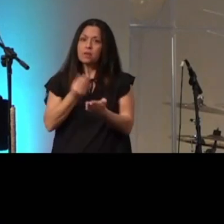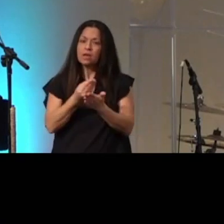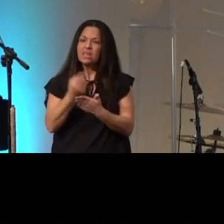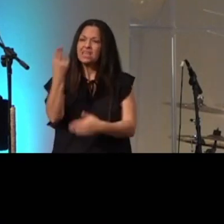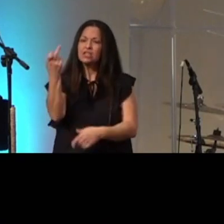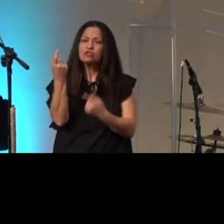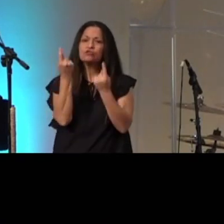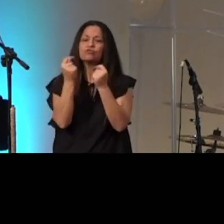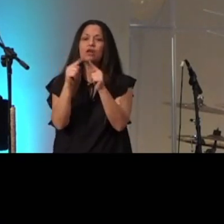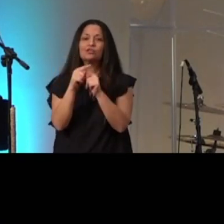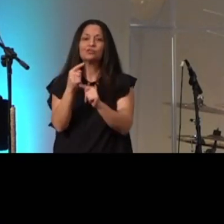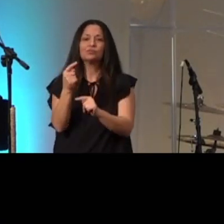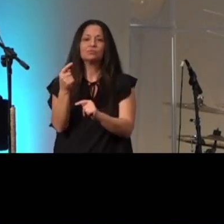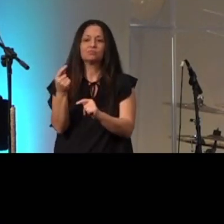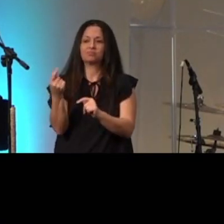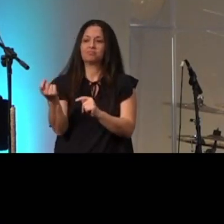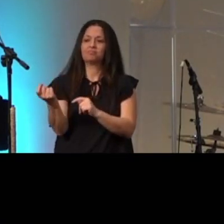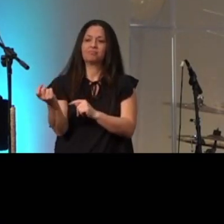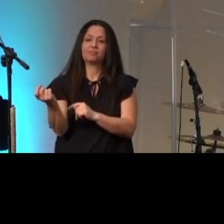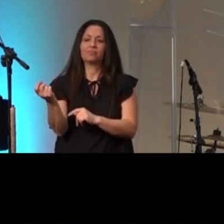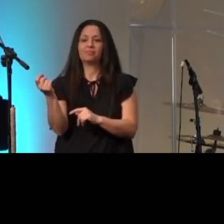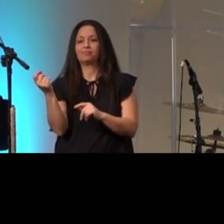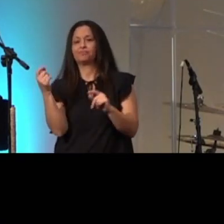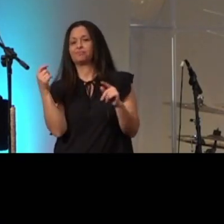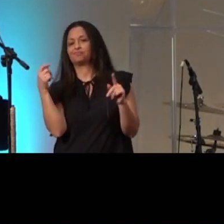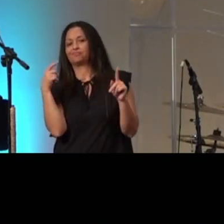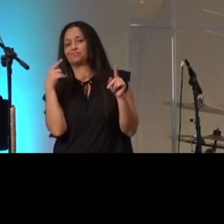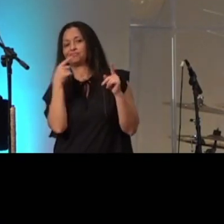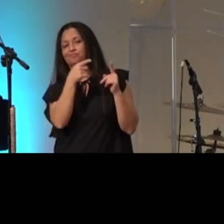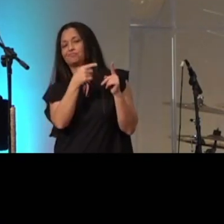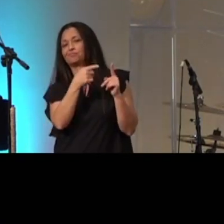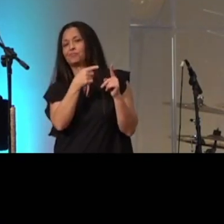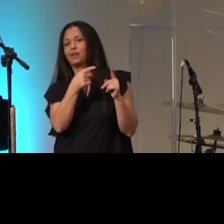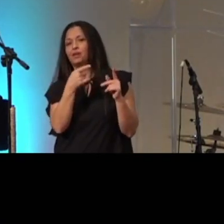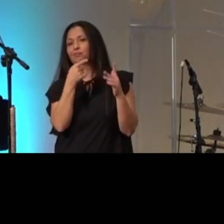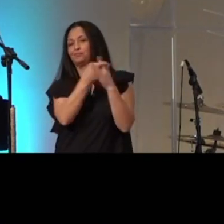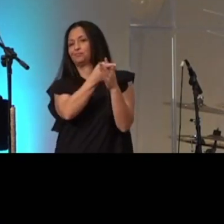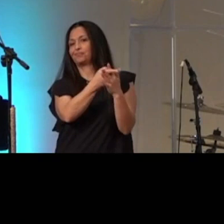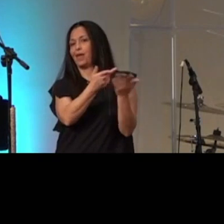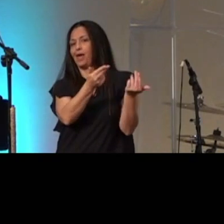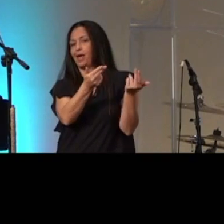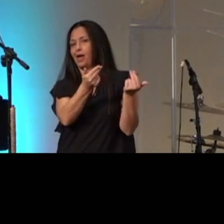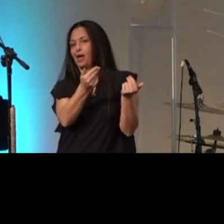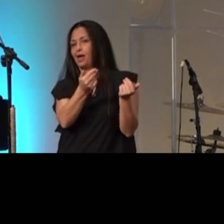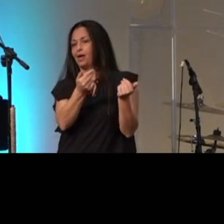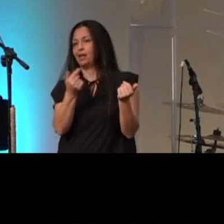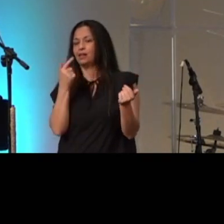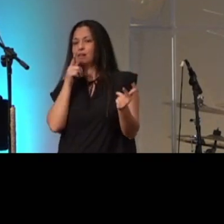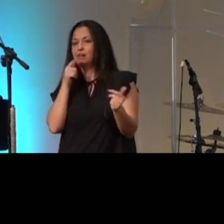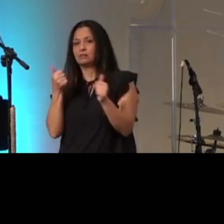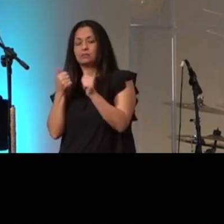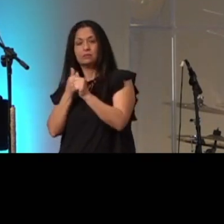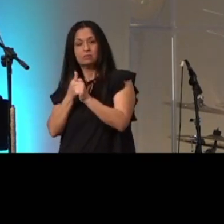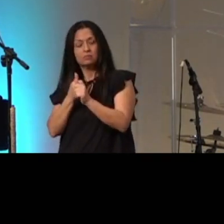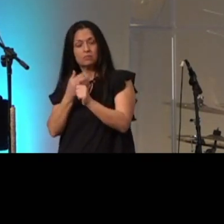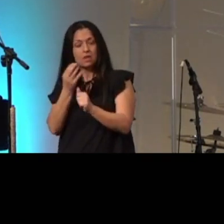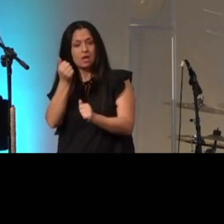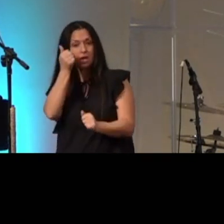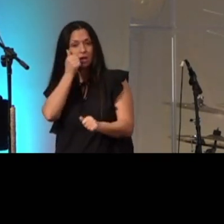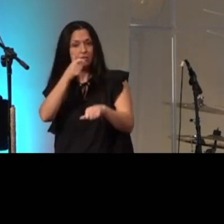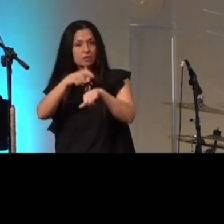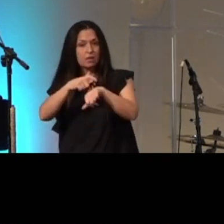he's trying to get one over on me and every time this happens I'm learning